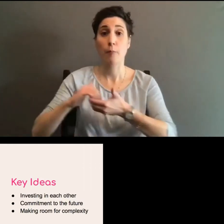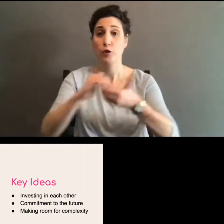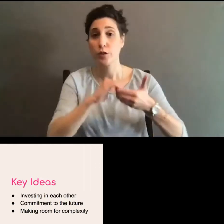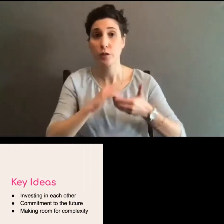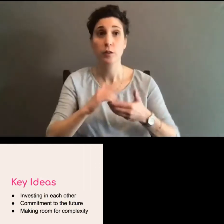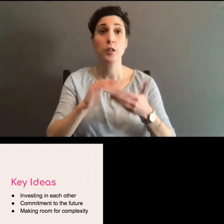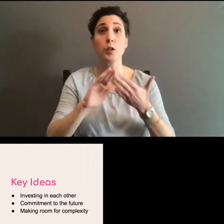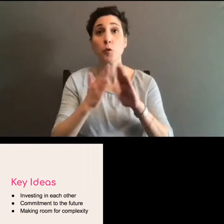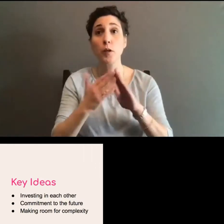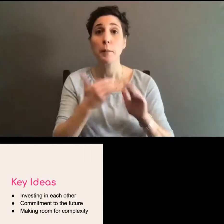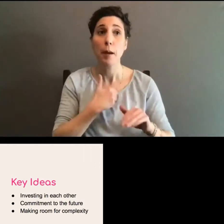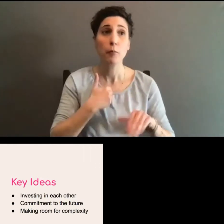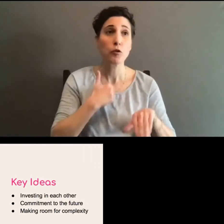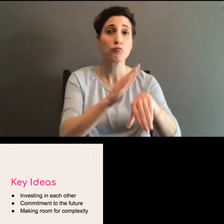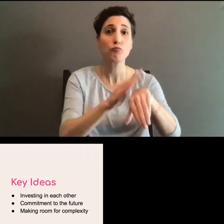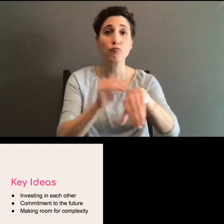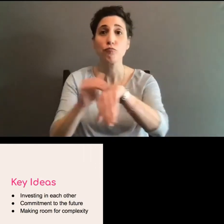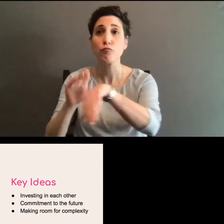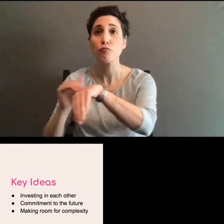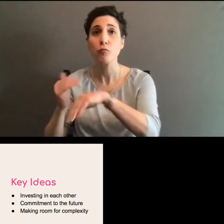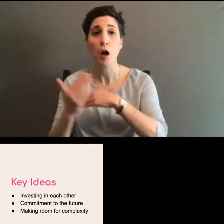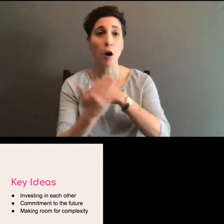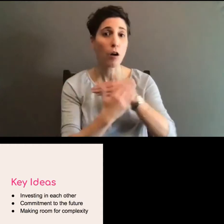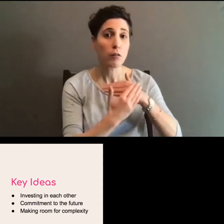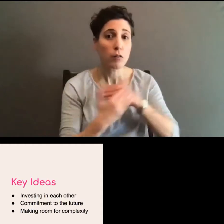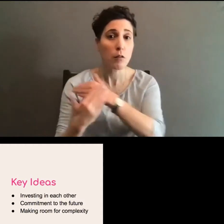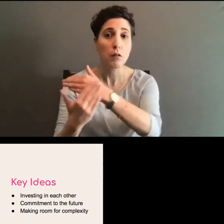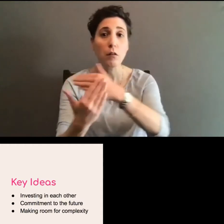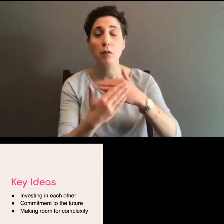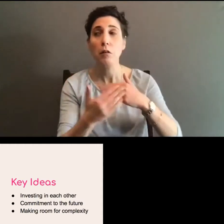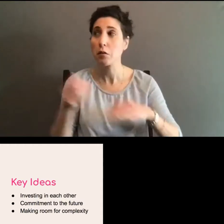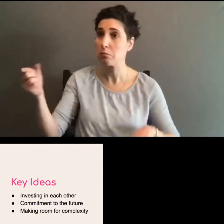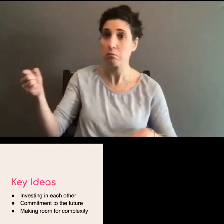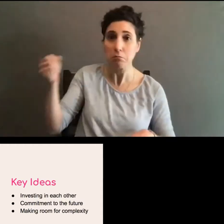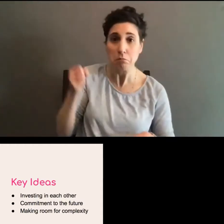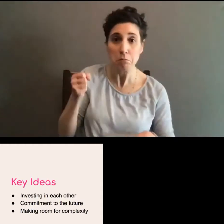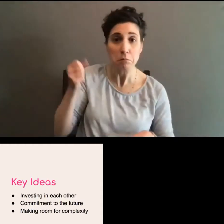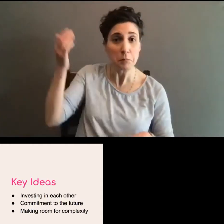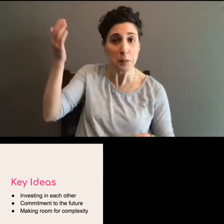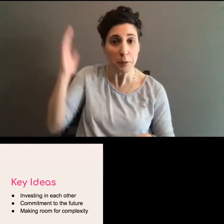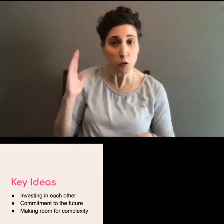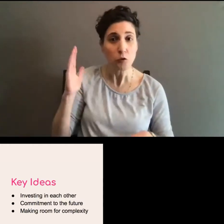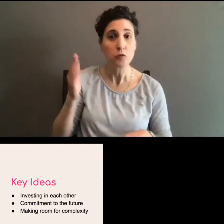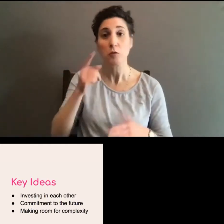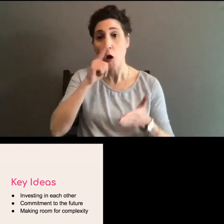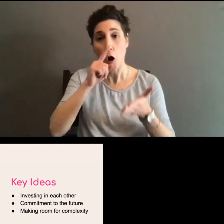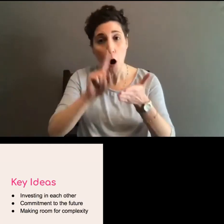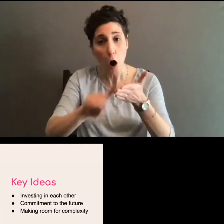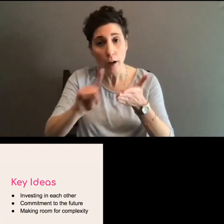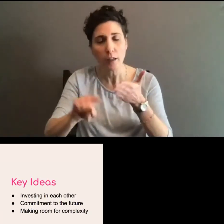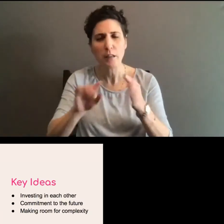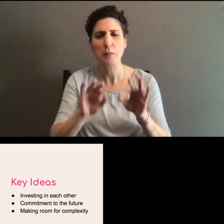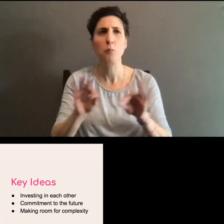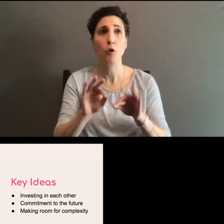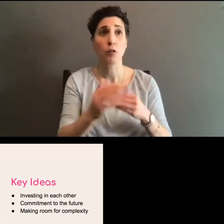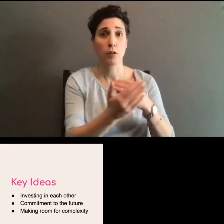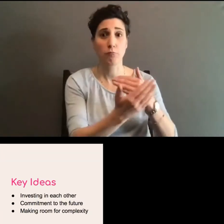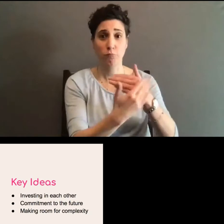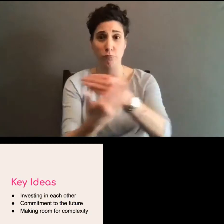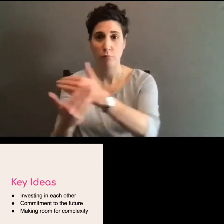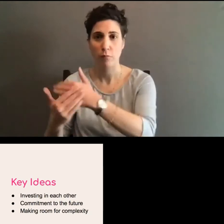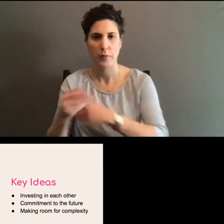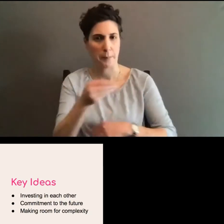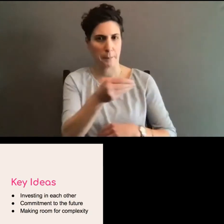consultation, facilitation, audits, uh, paid opportunities, uh, bringing in people for